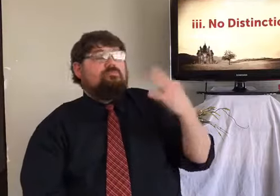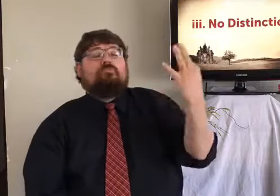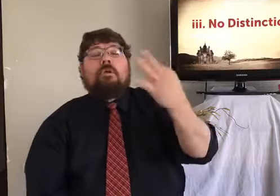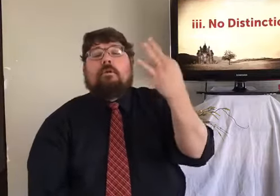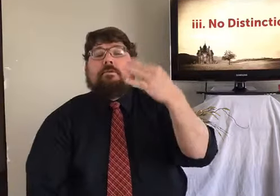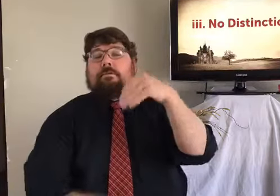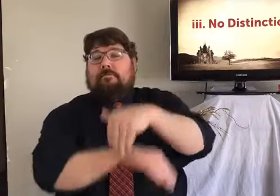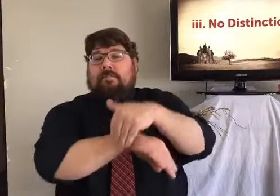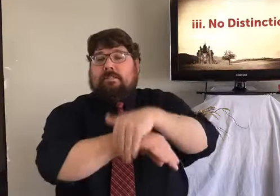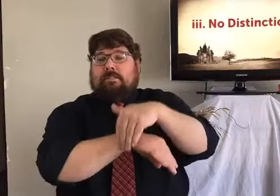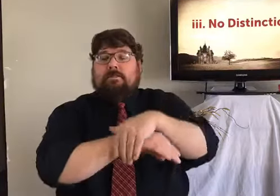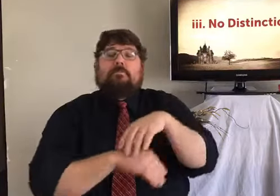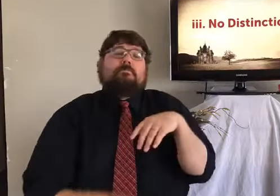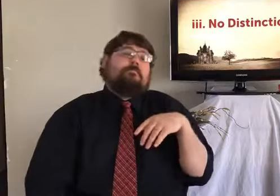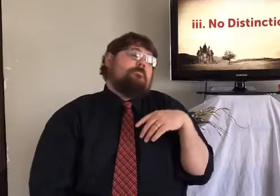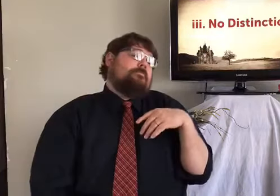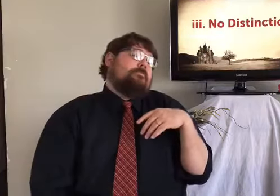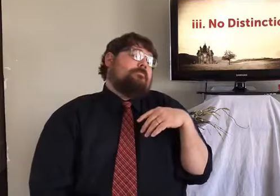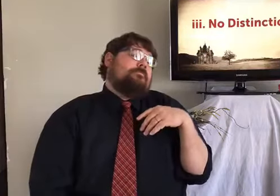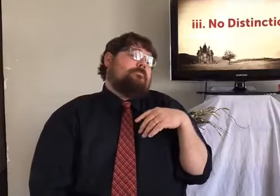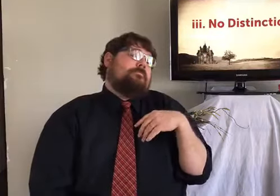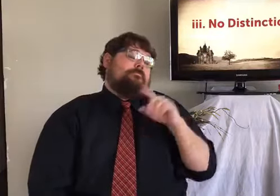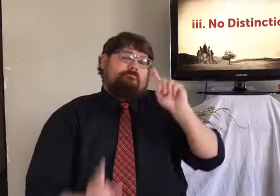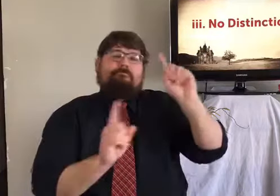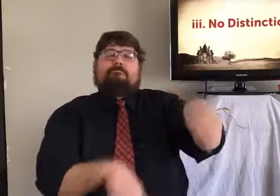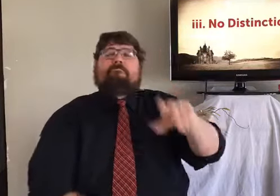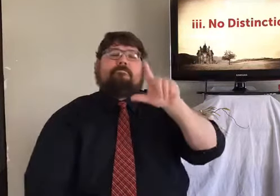Last, let's see, was Friday? Friday. Friday evening.